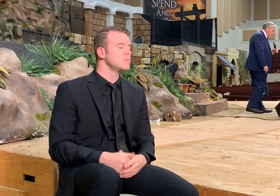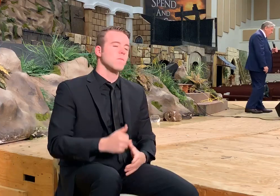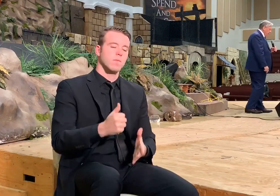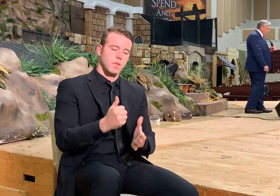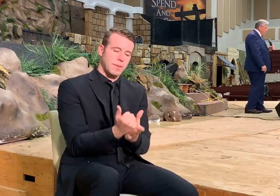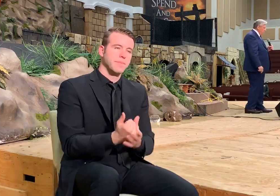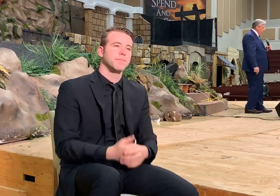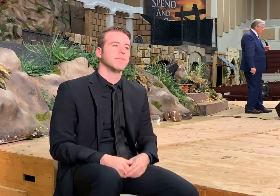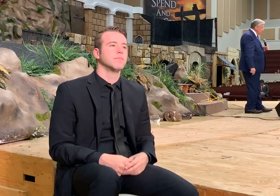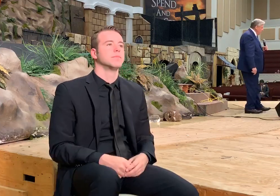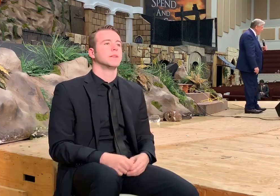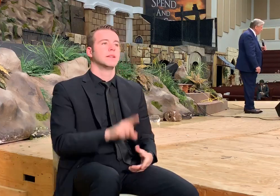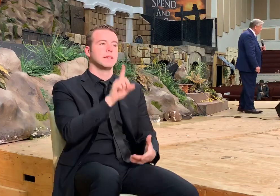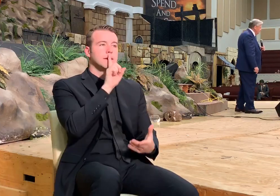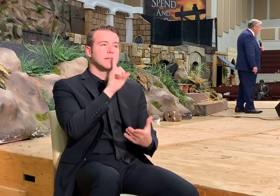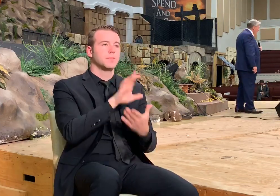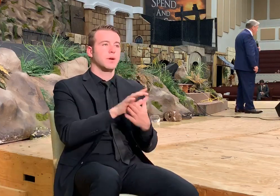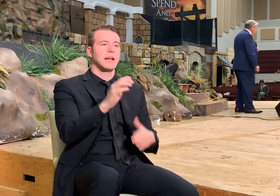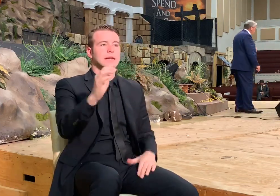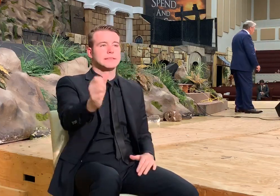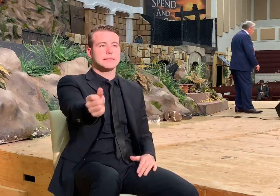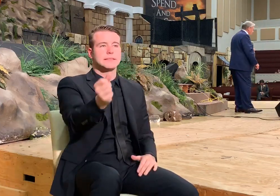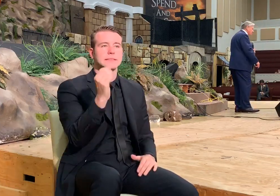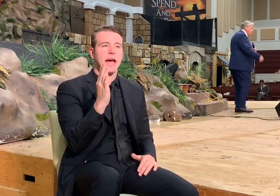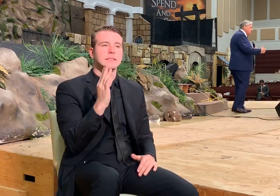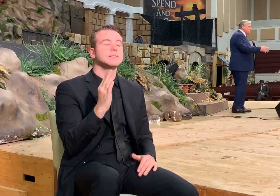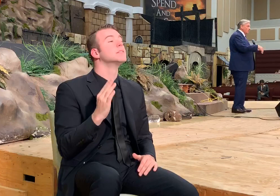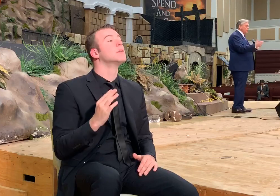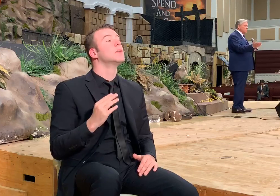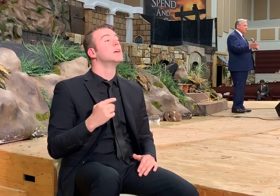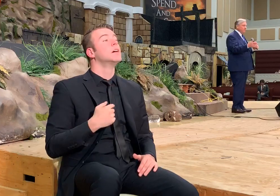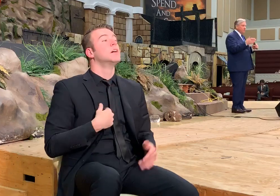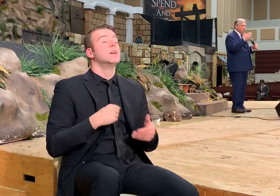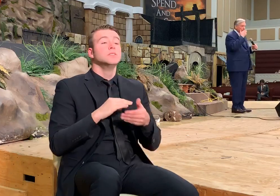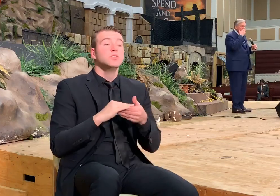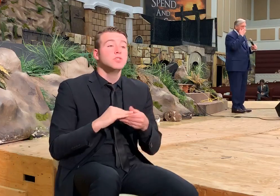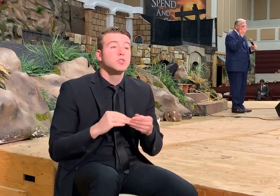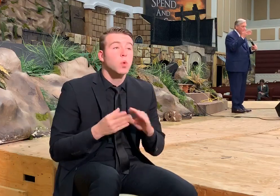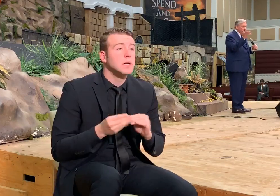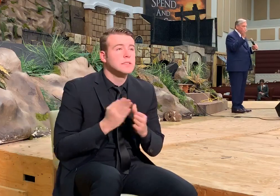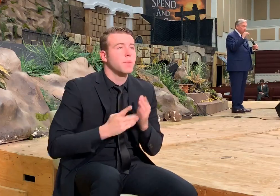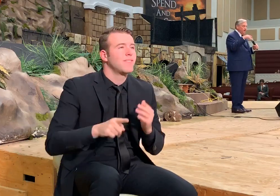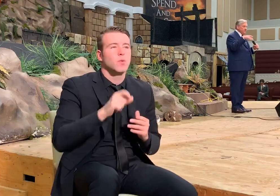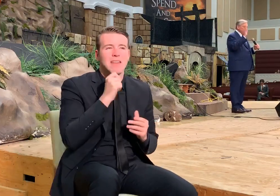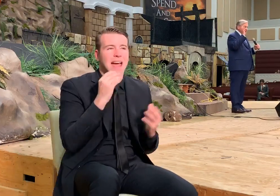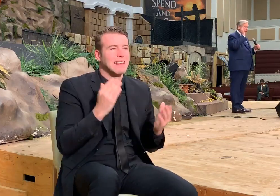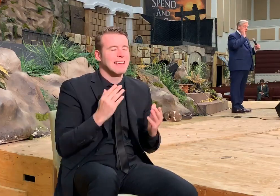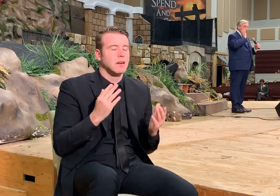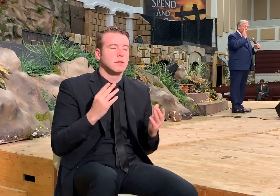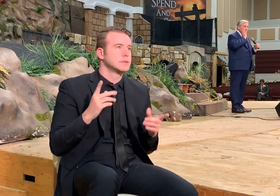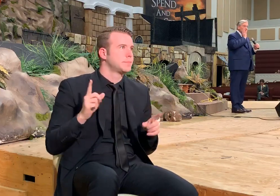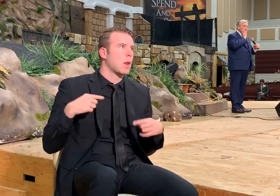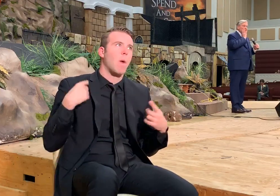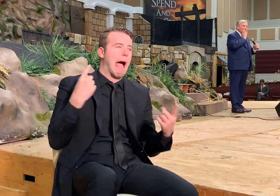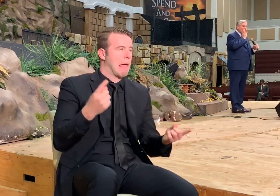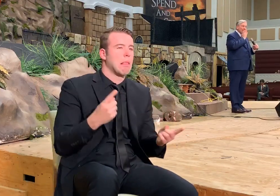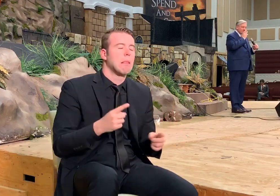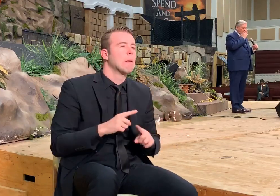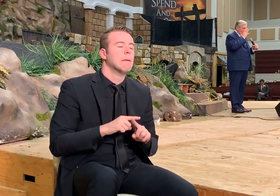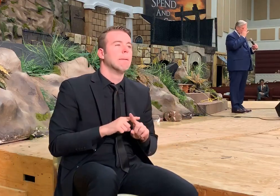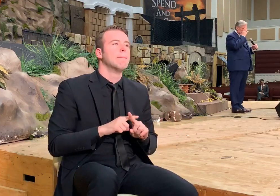Amen. Praise God. And I've told the story that some of you weren't here. It's probably been a while since I told you, I don't know.